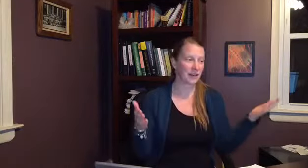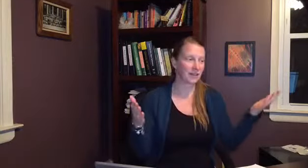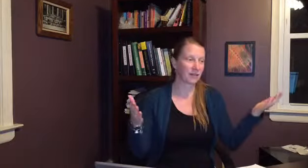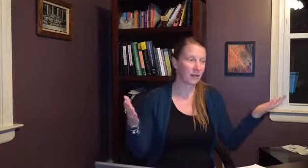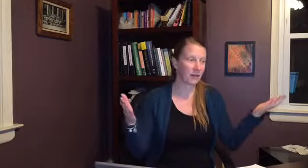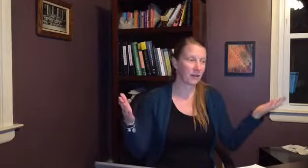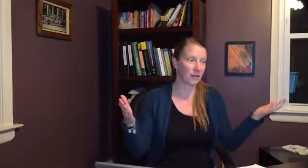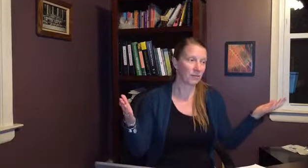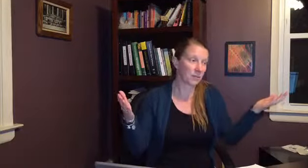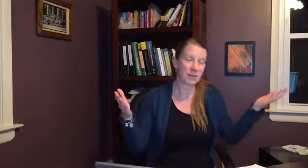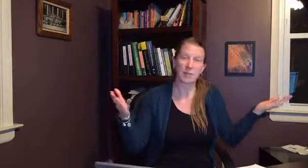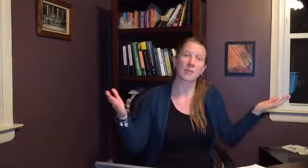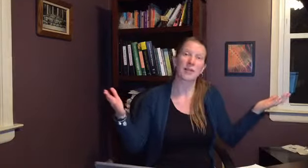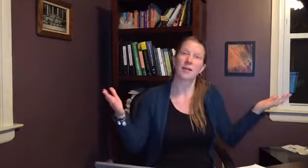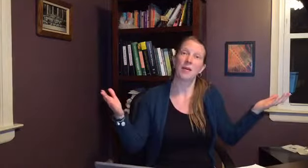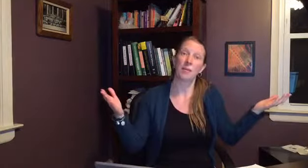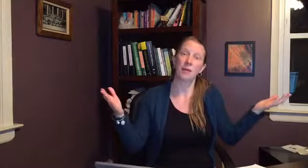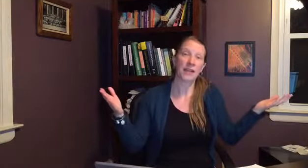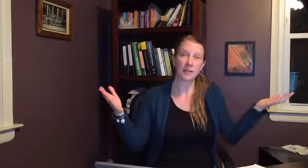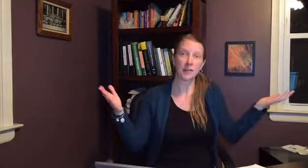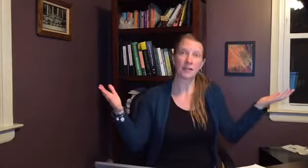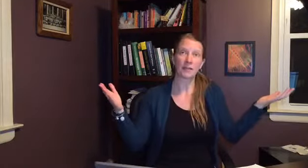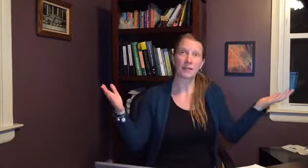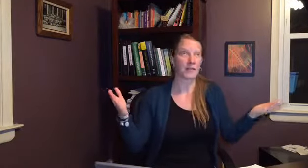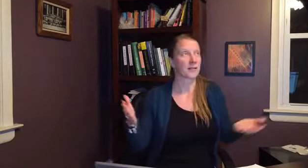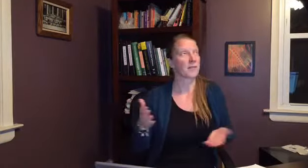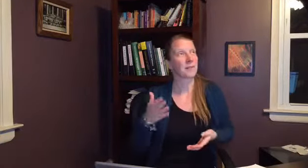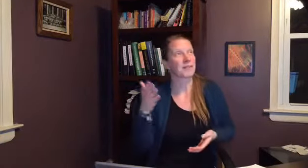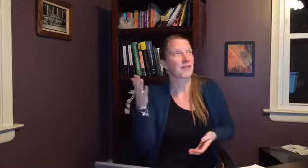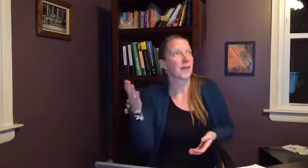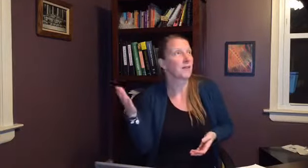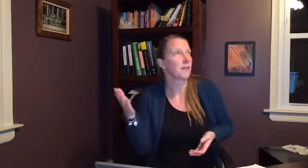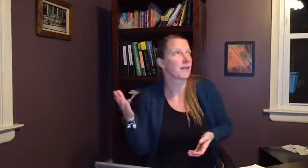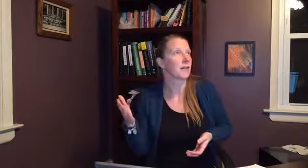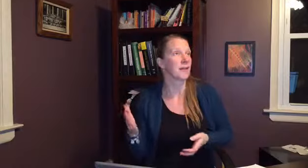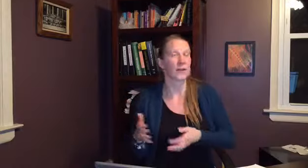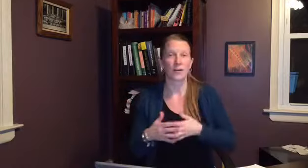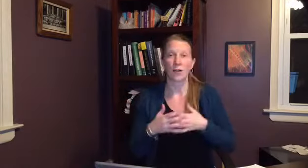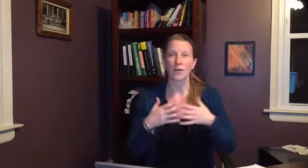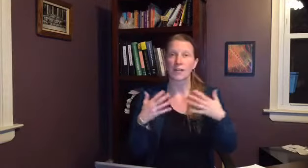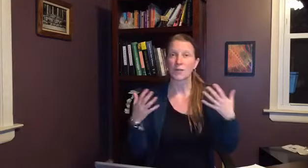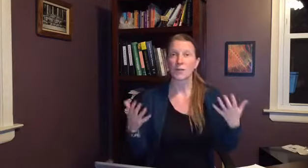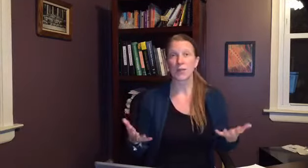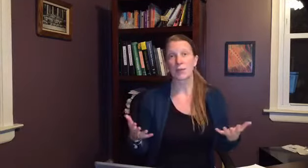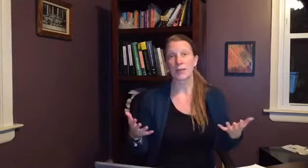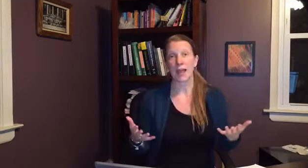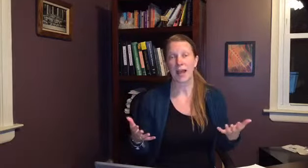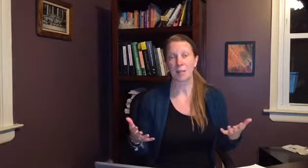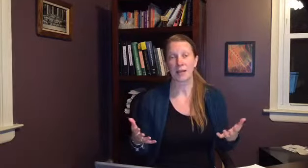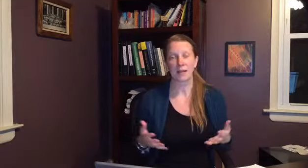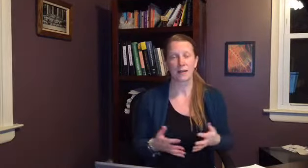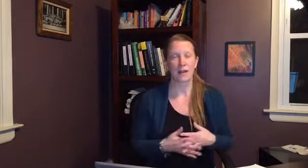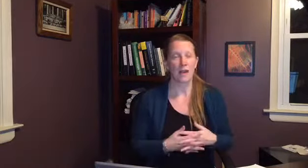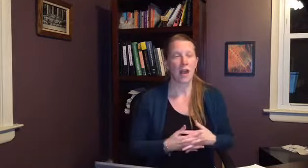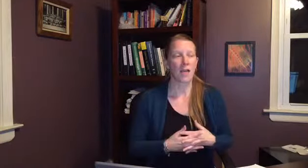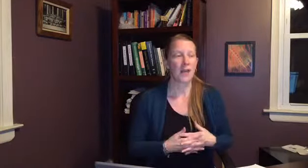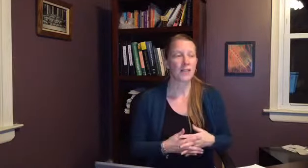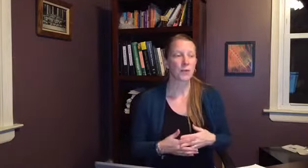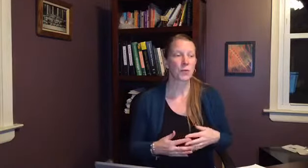sometimes people get an outbreak every month sometimes it's every other month you know it's frequently happening and that's when we